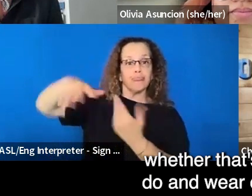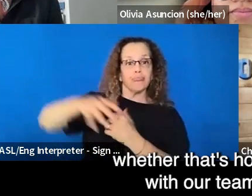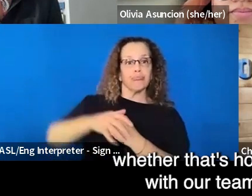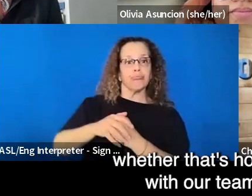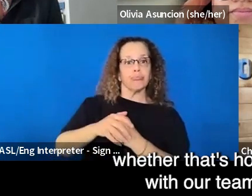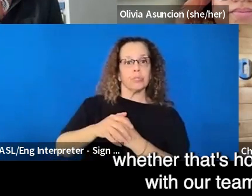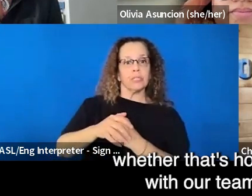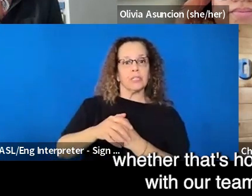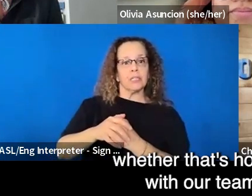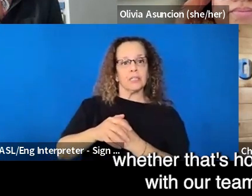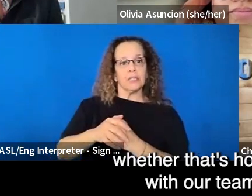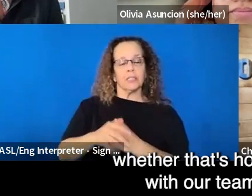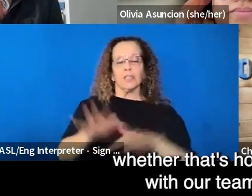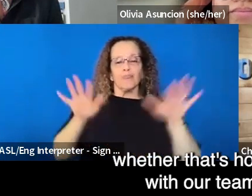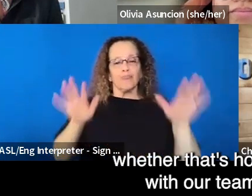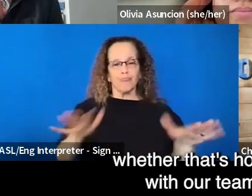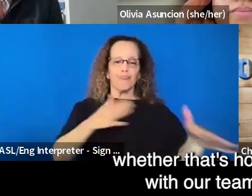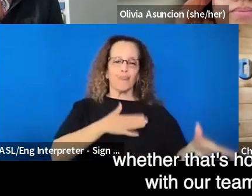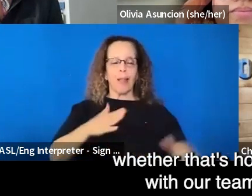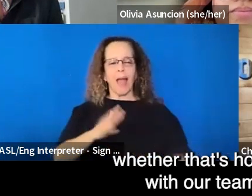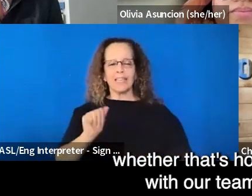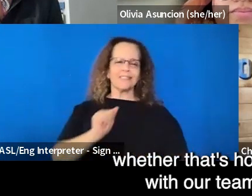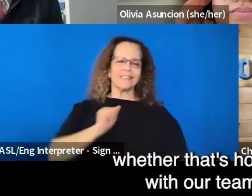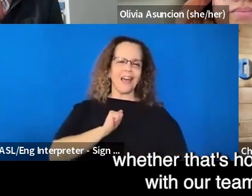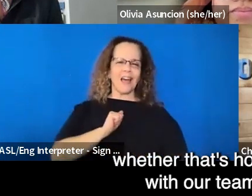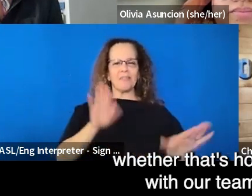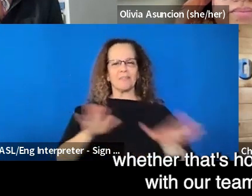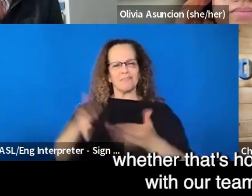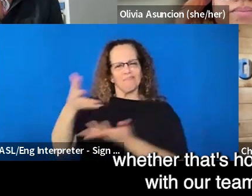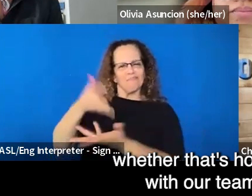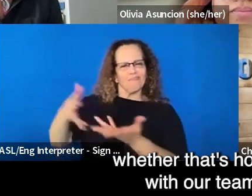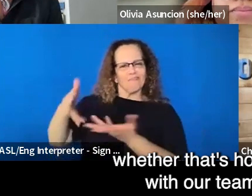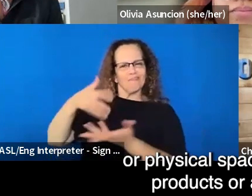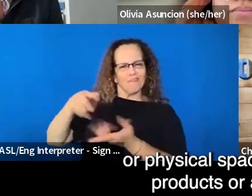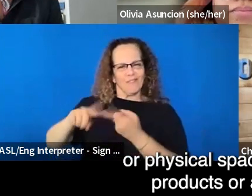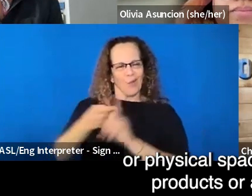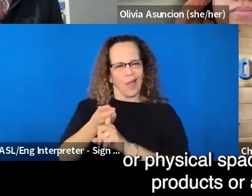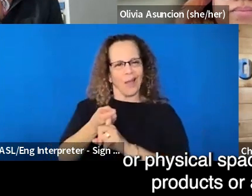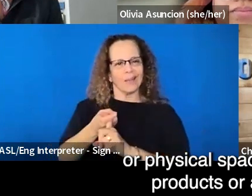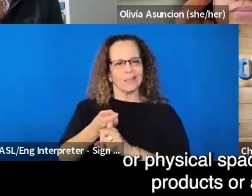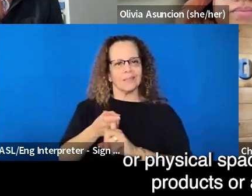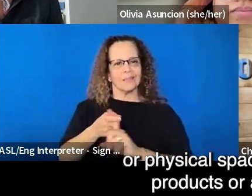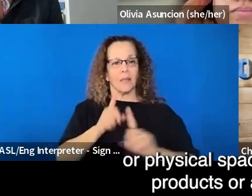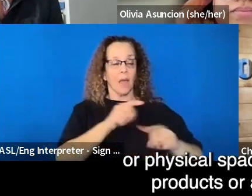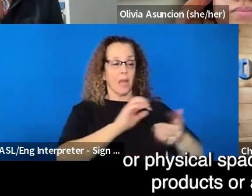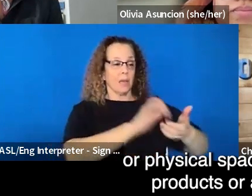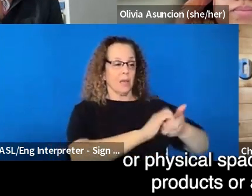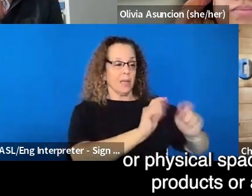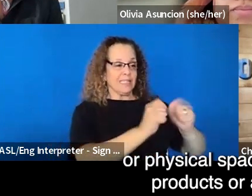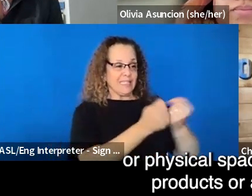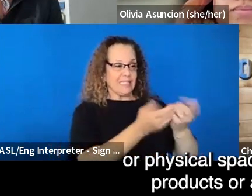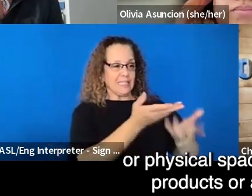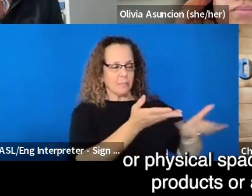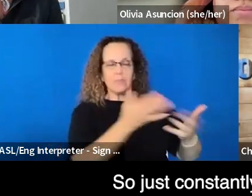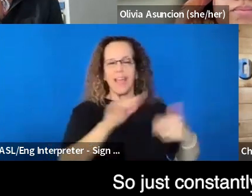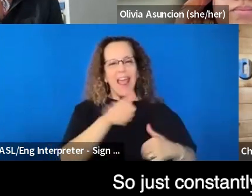ourselves, whether that's, um, how we engage with our teams at work or fit or physical spaces, physical products